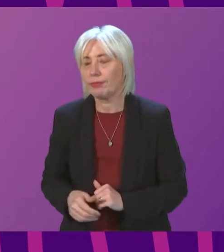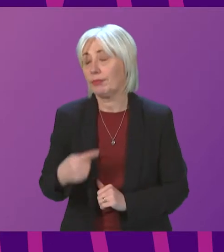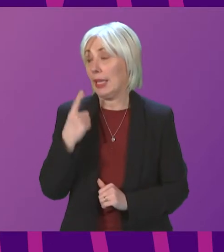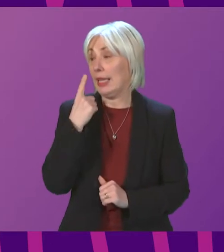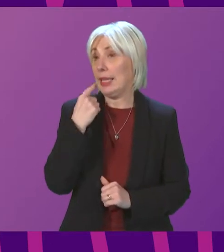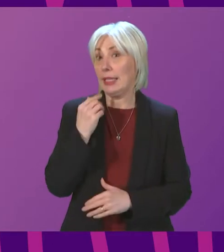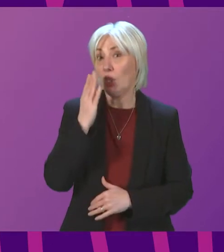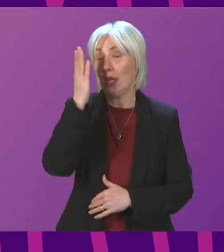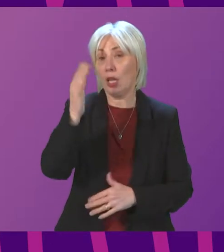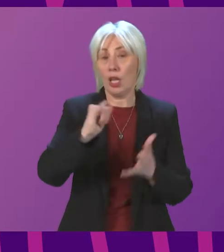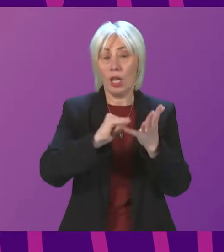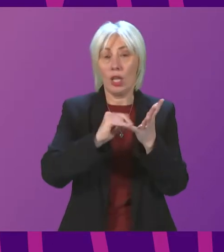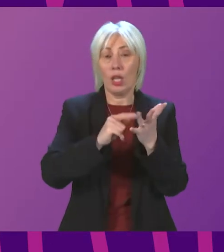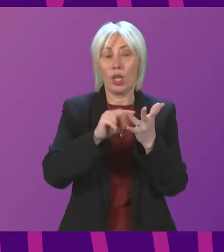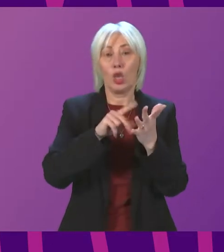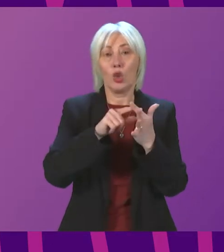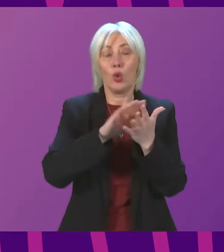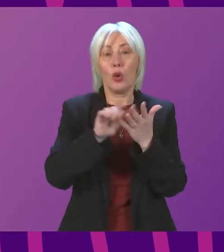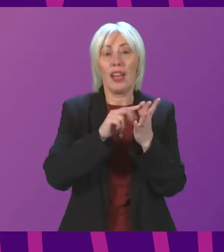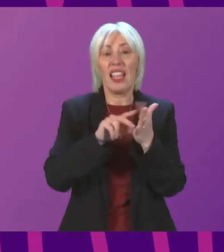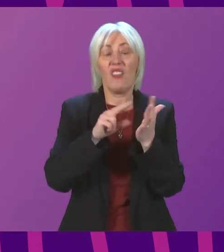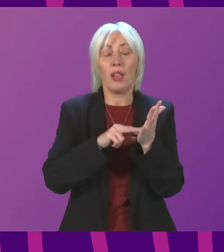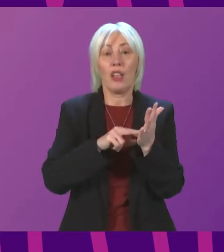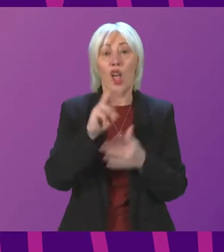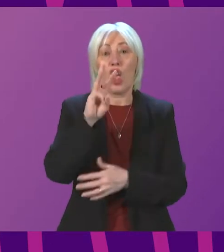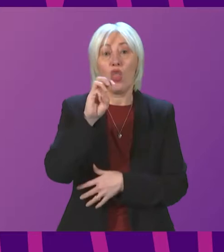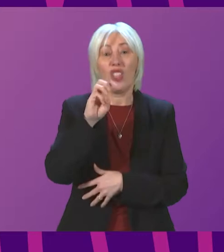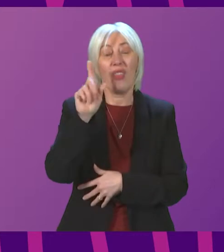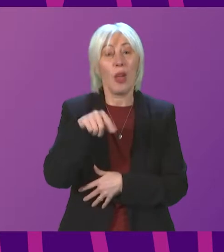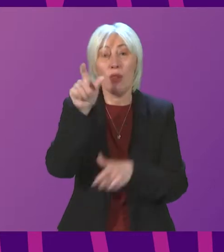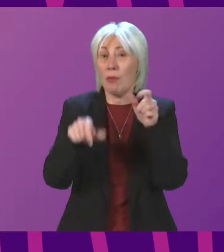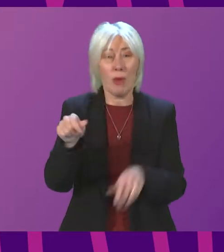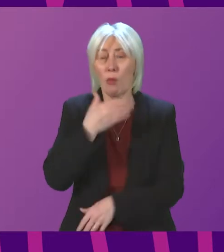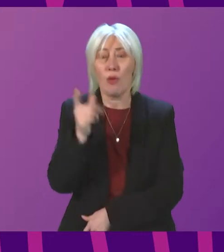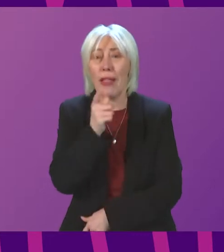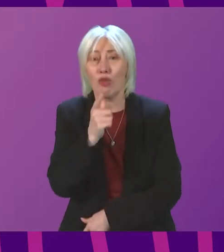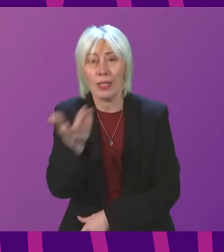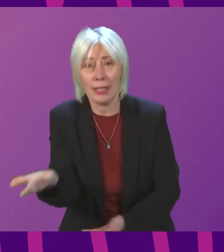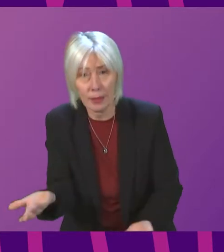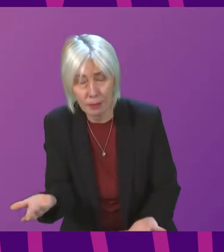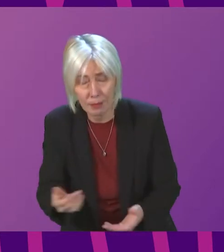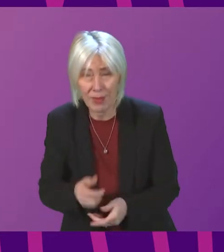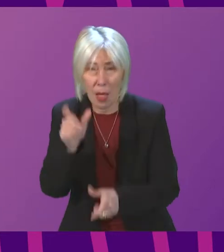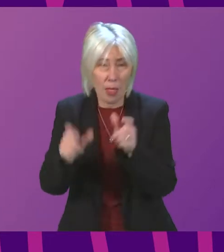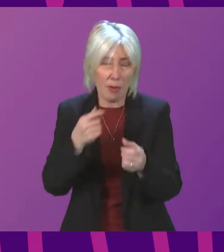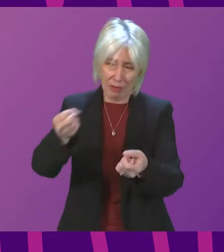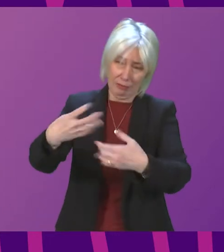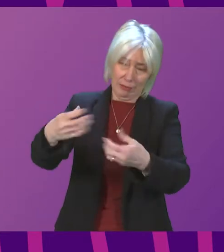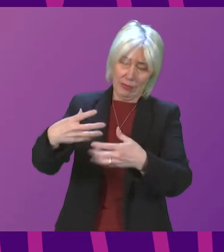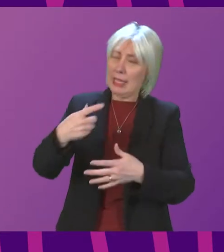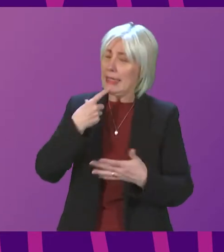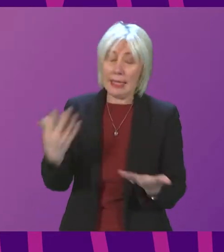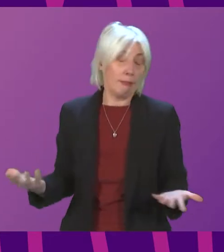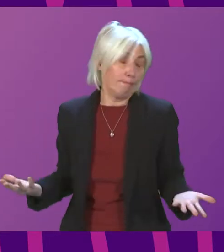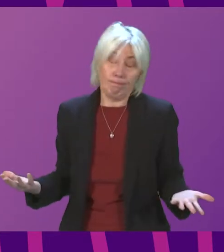yesterday where around 13,000 people were without power. The main feedback from those people who were affected was they found it